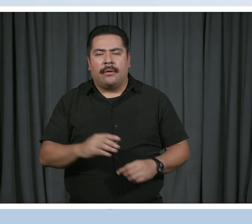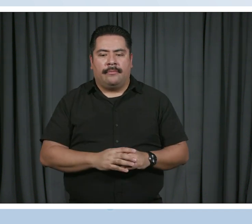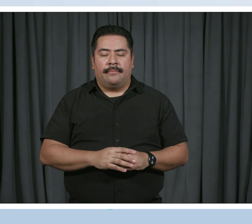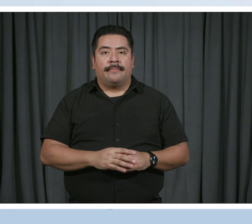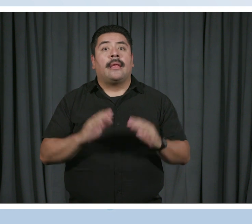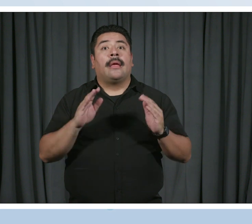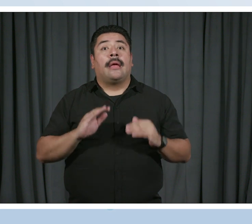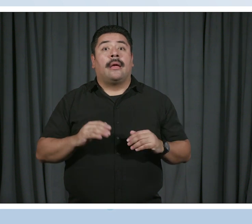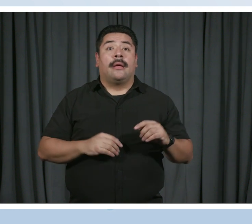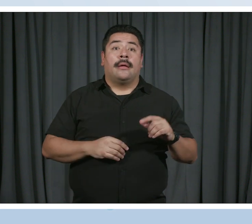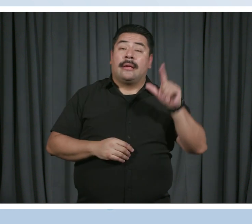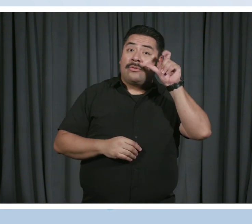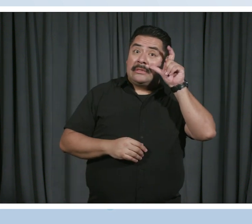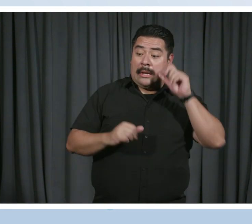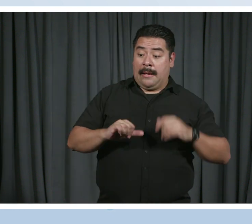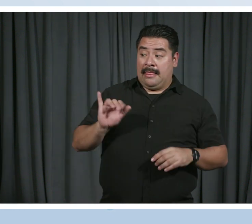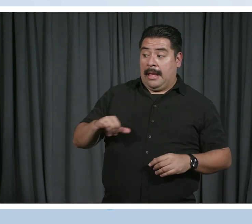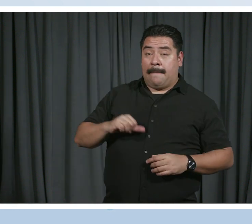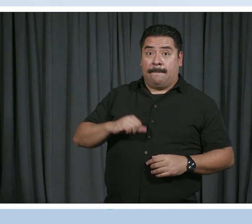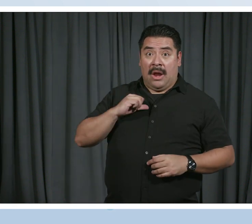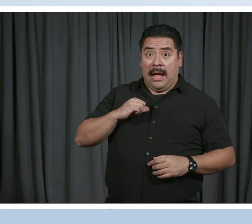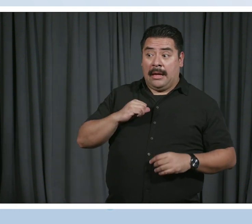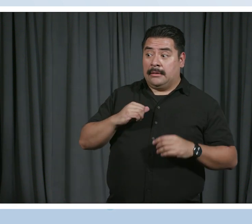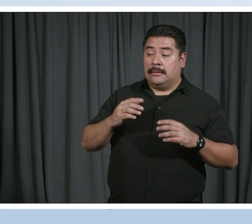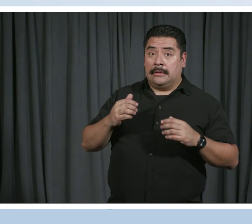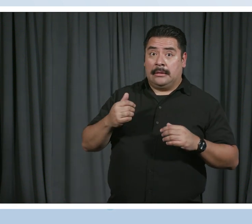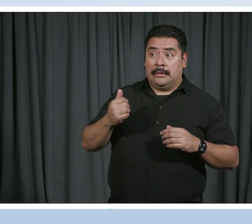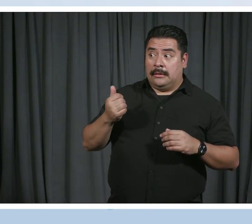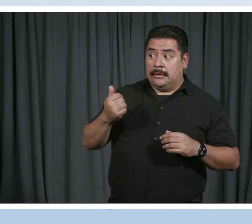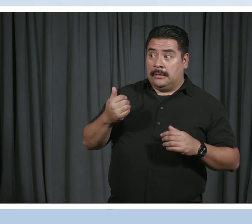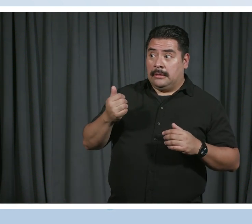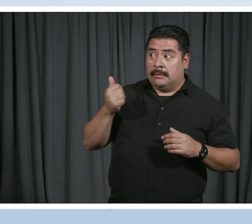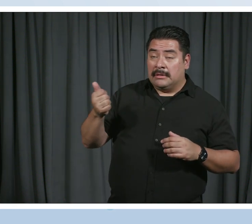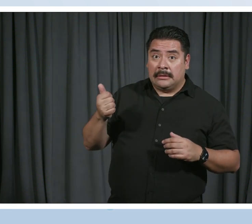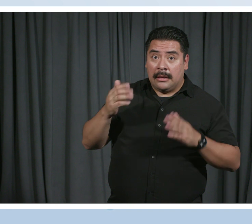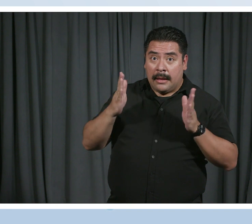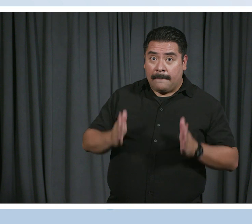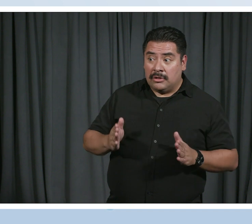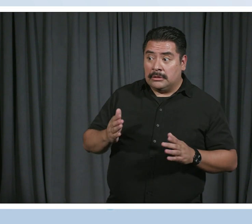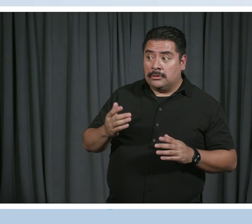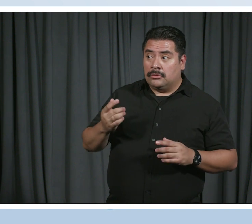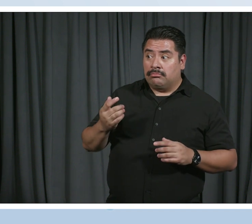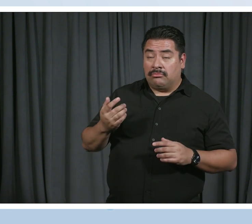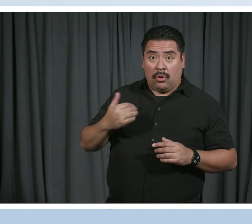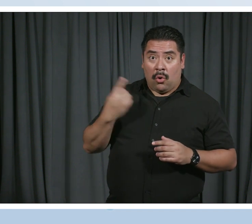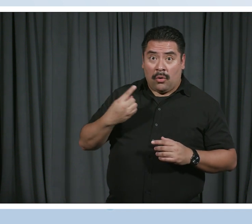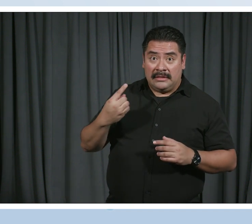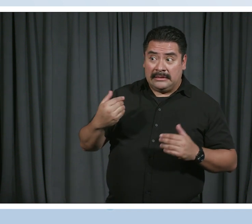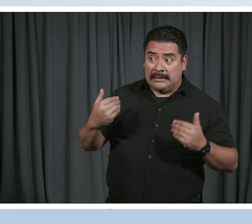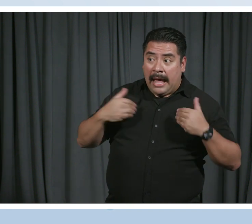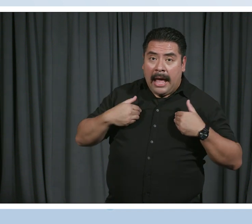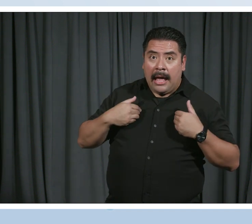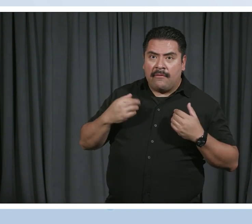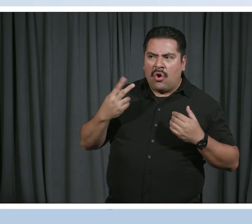as someone, you know, with a disability, is that something that you always felt? Or is that something that you had to kind of